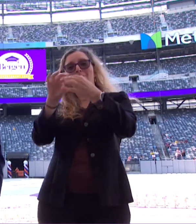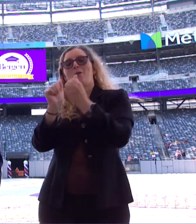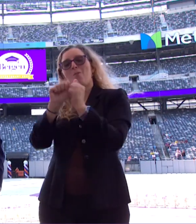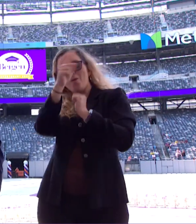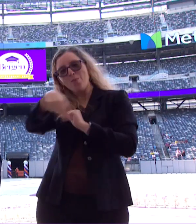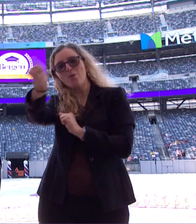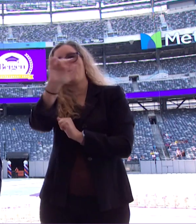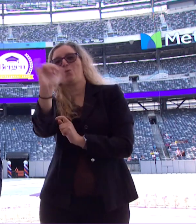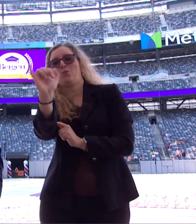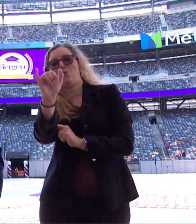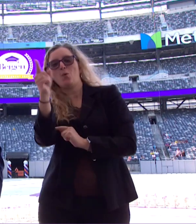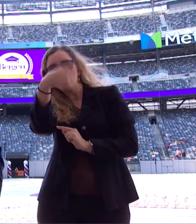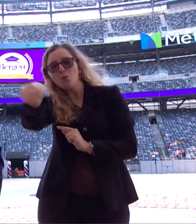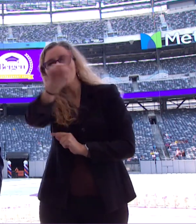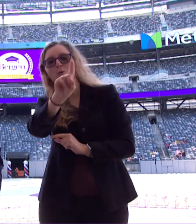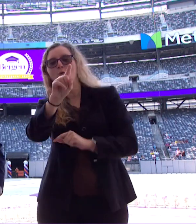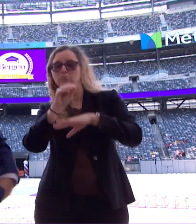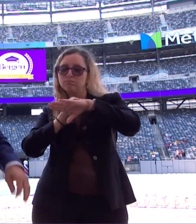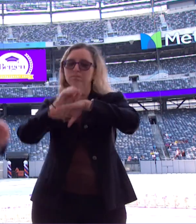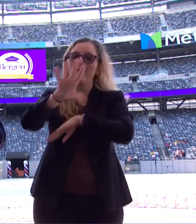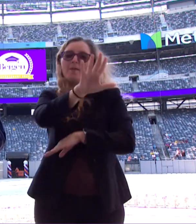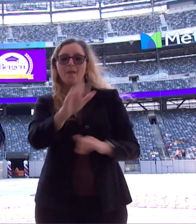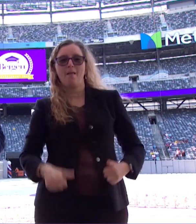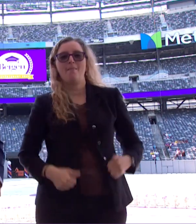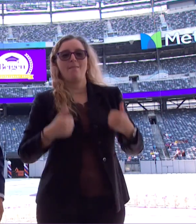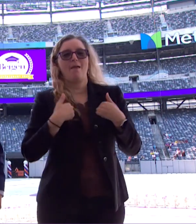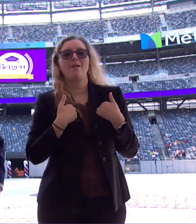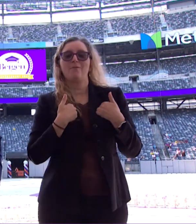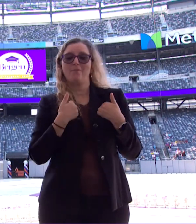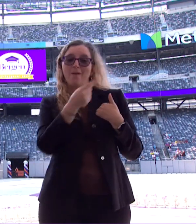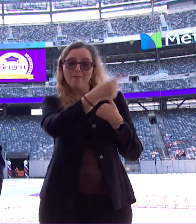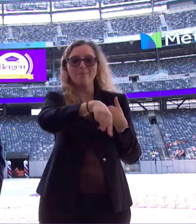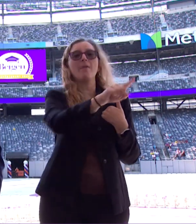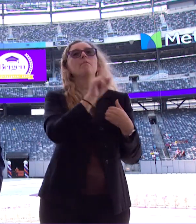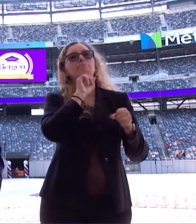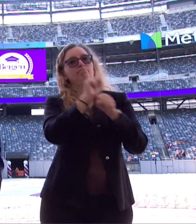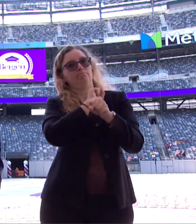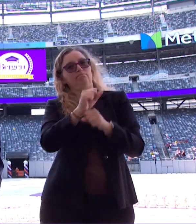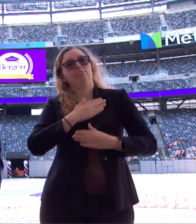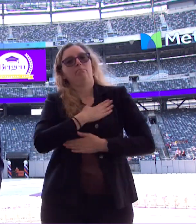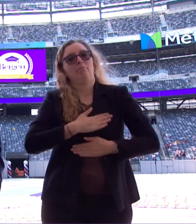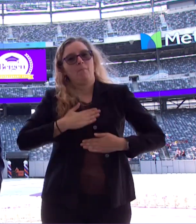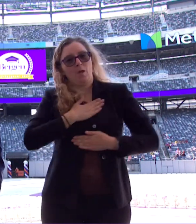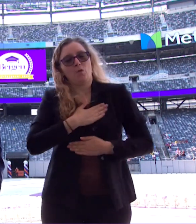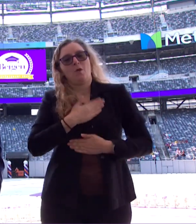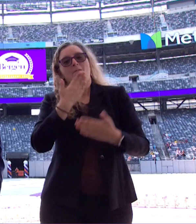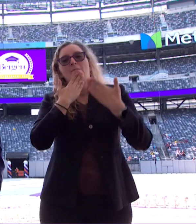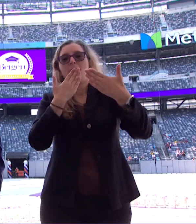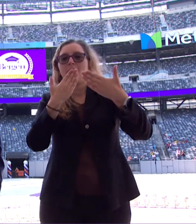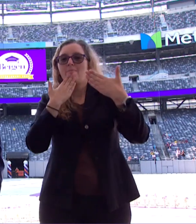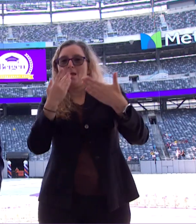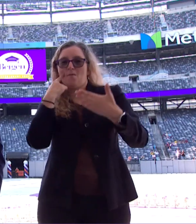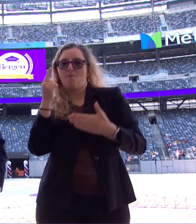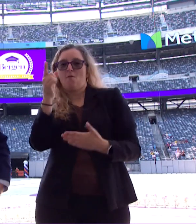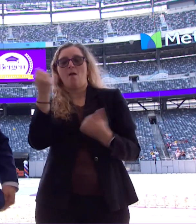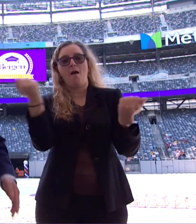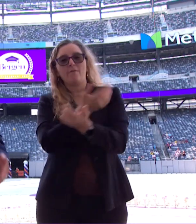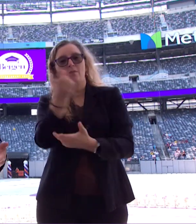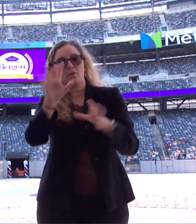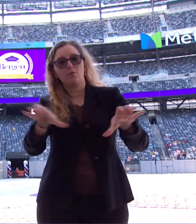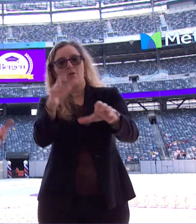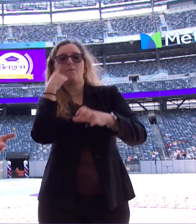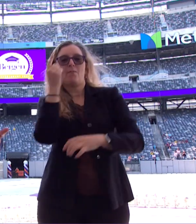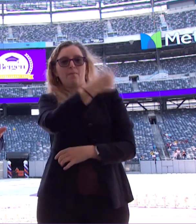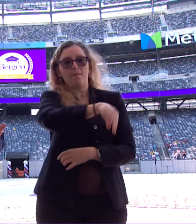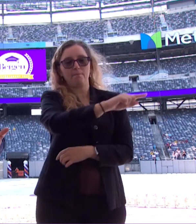because you made a difference in their life and I know that they sincerely appreciate everything that you've done for them. So